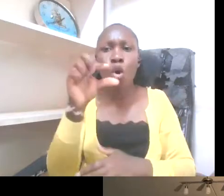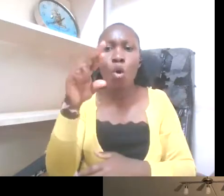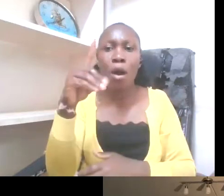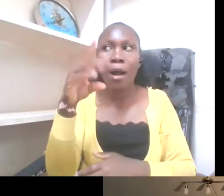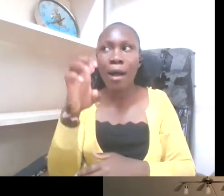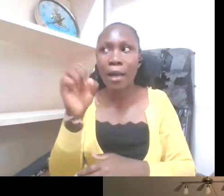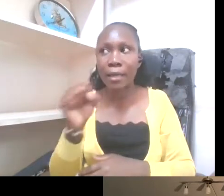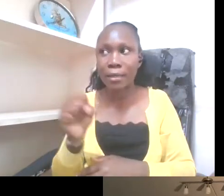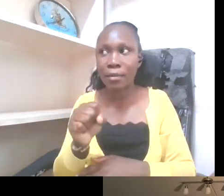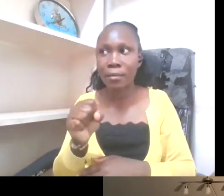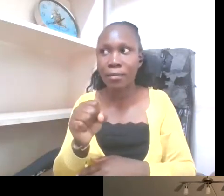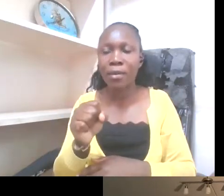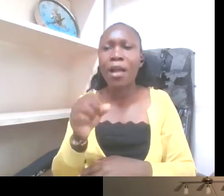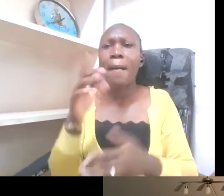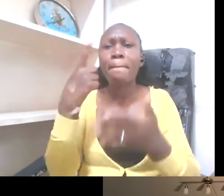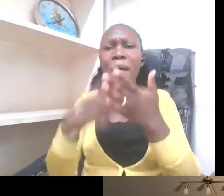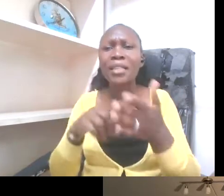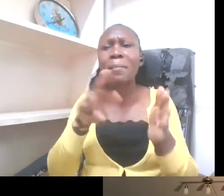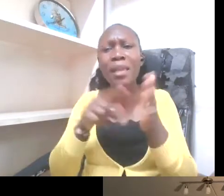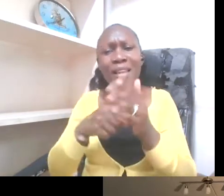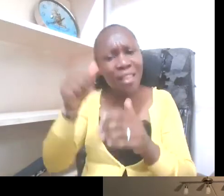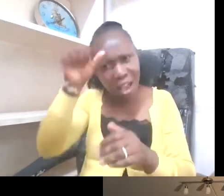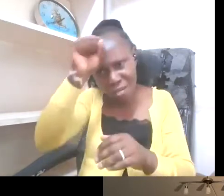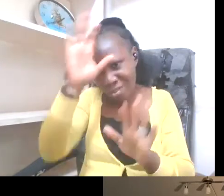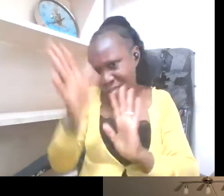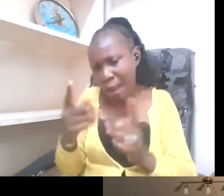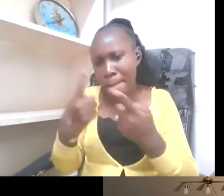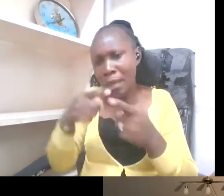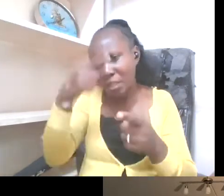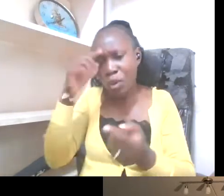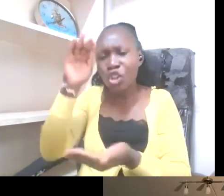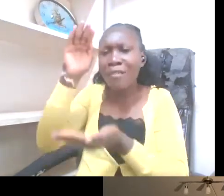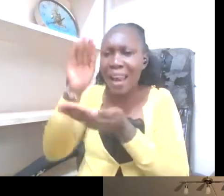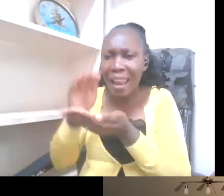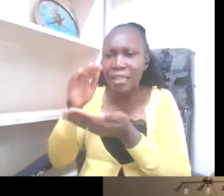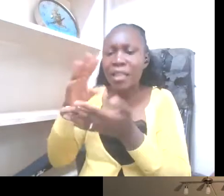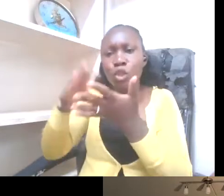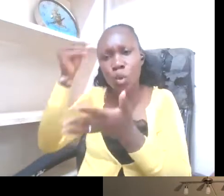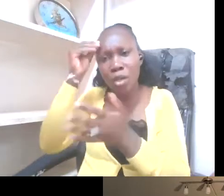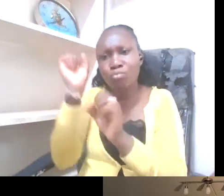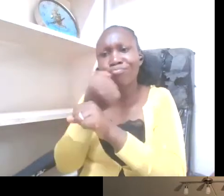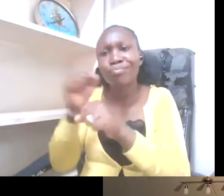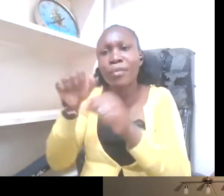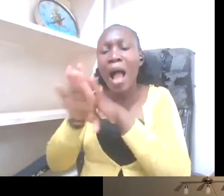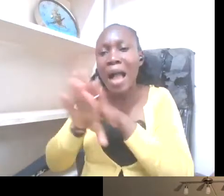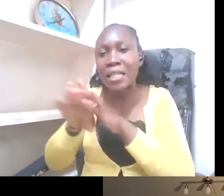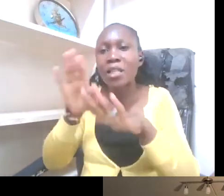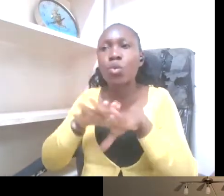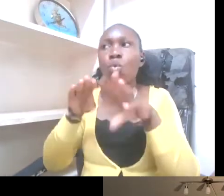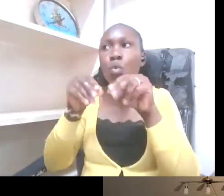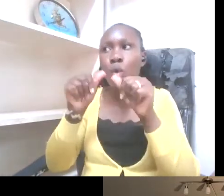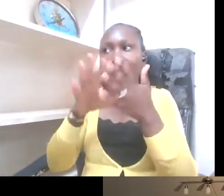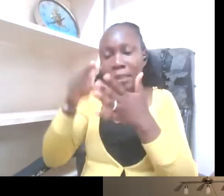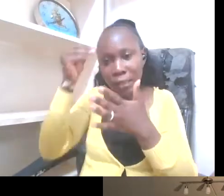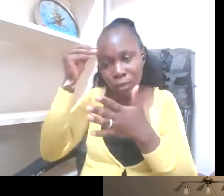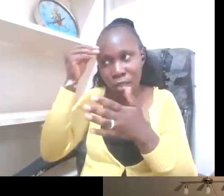It's because of inferior education. They have not been able to access a good quality education. A lot of their teachers are